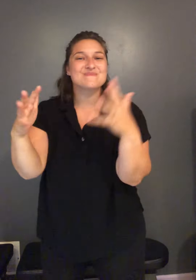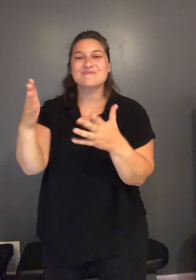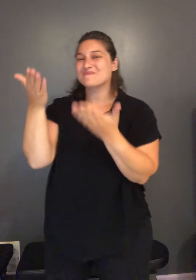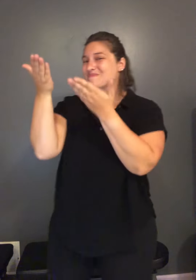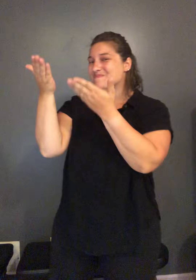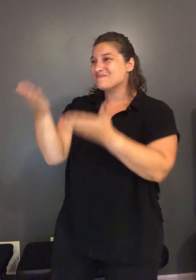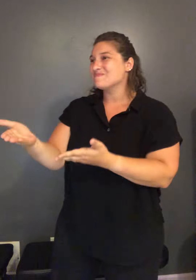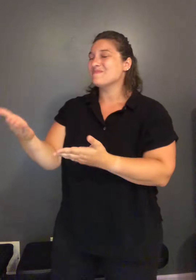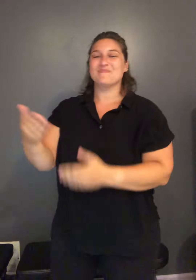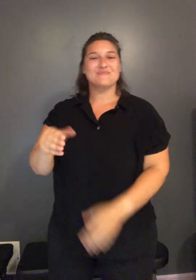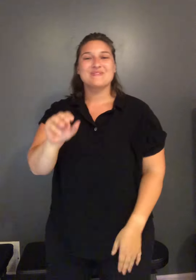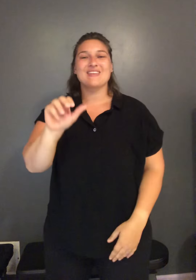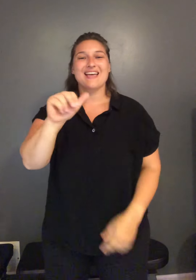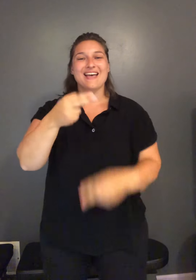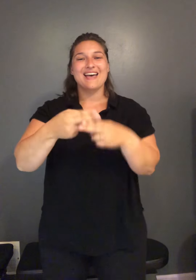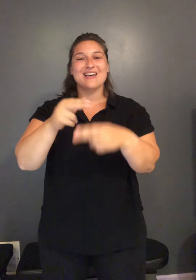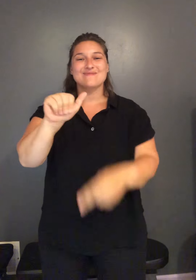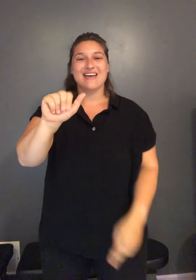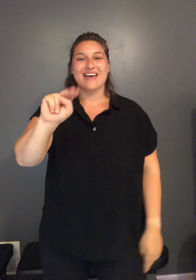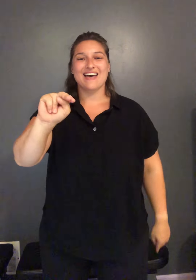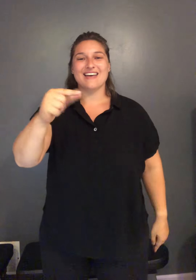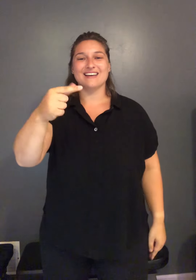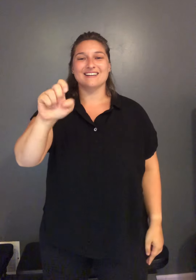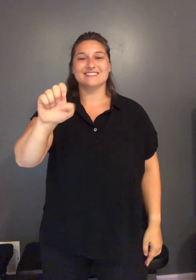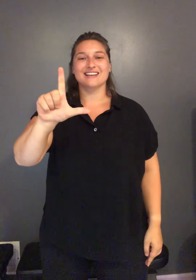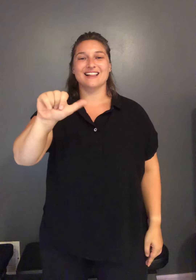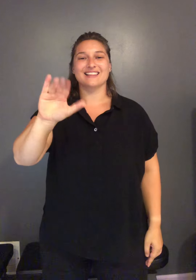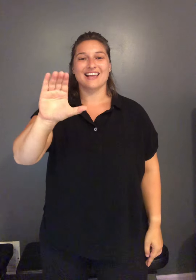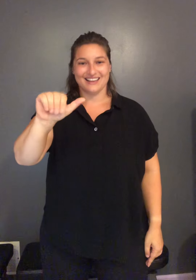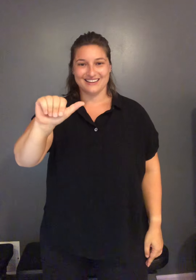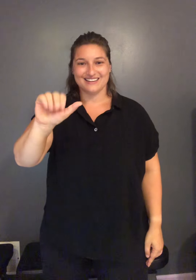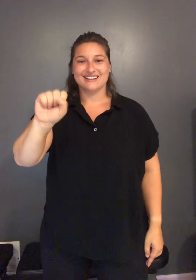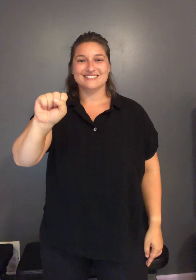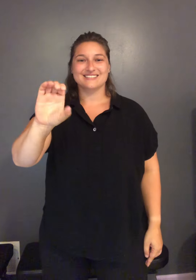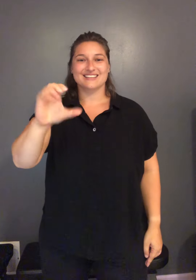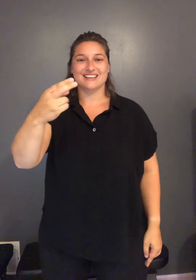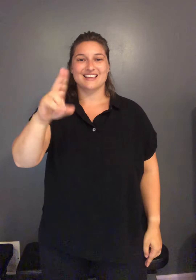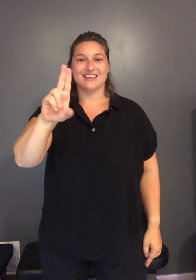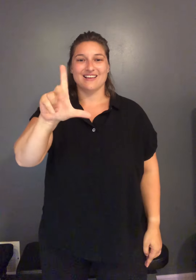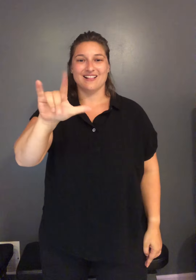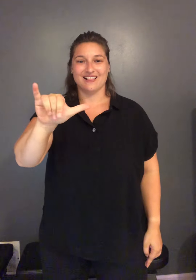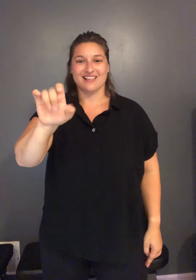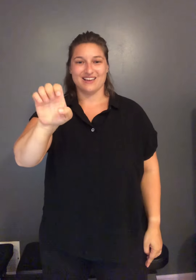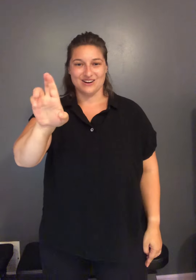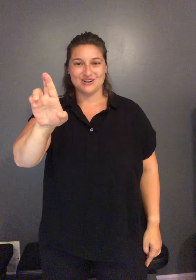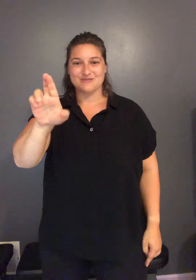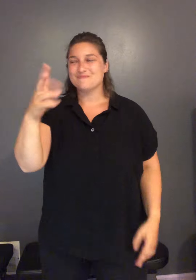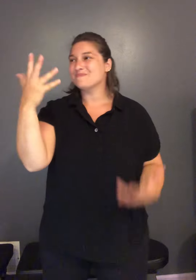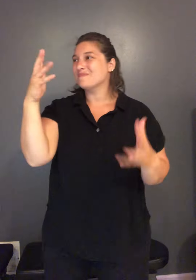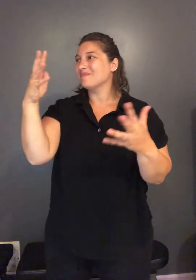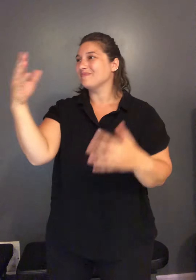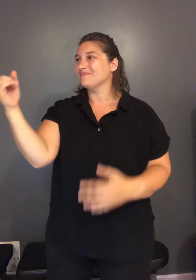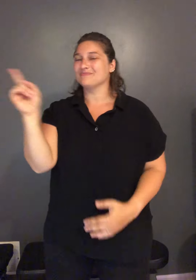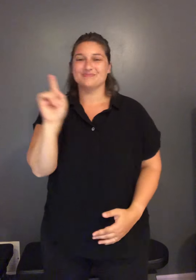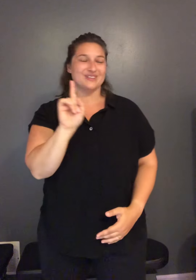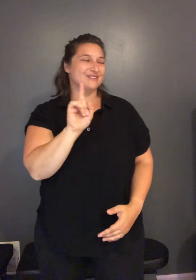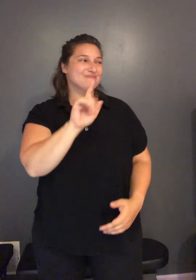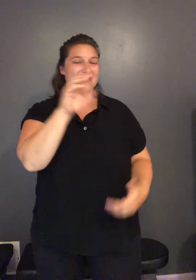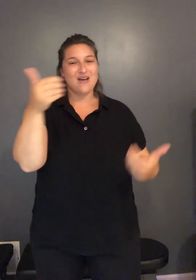it up for the maid of honor Angelica Skyward I toast to the groom to